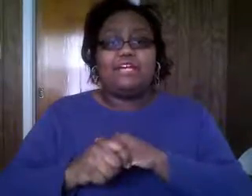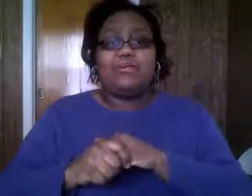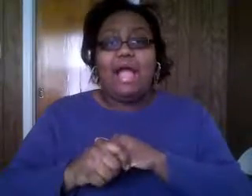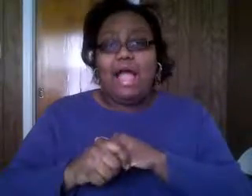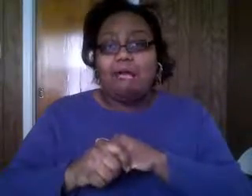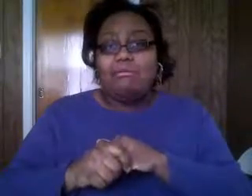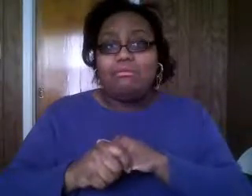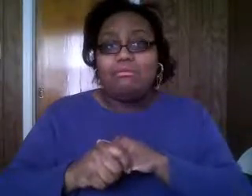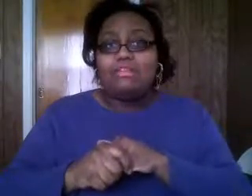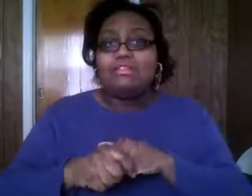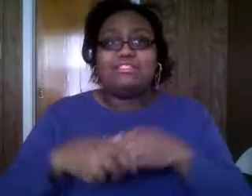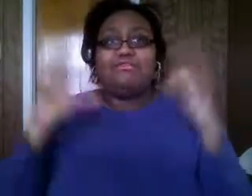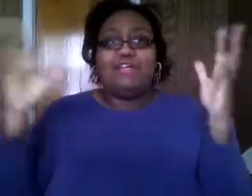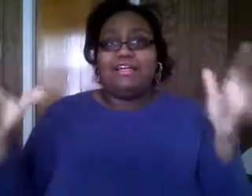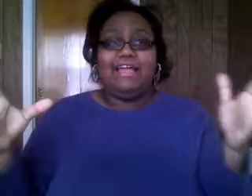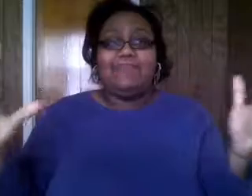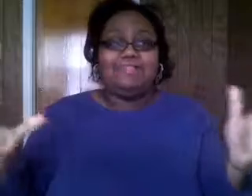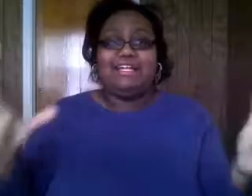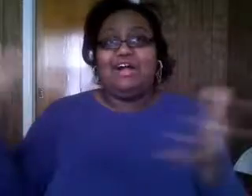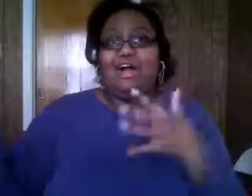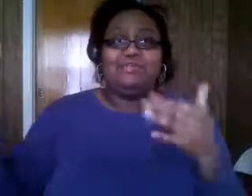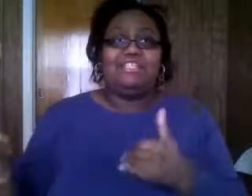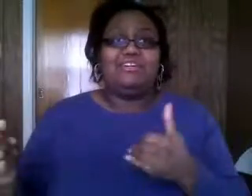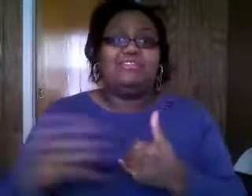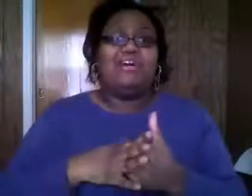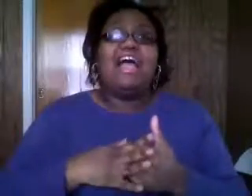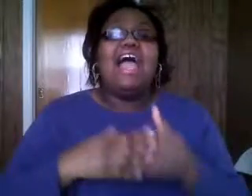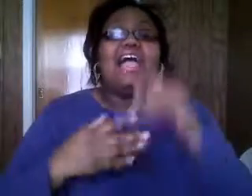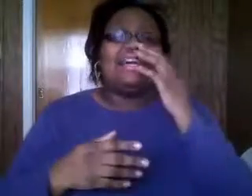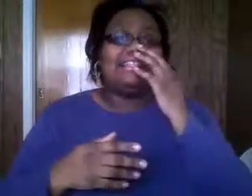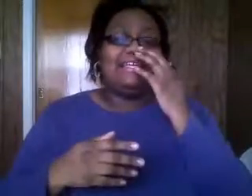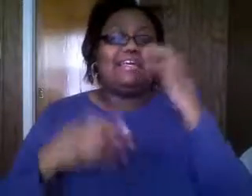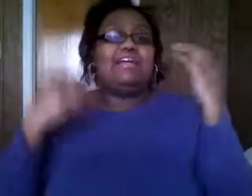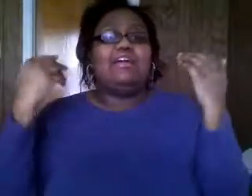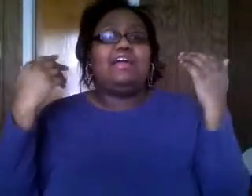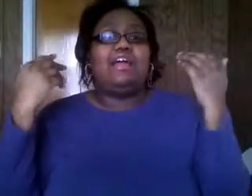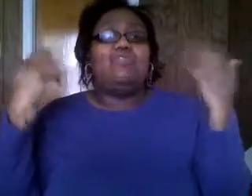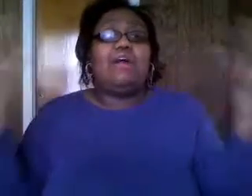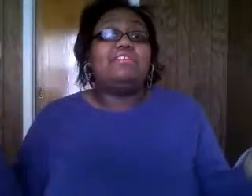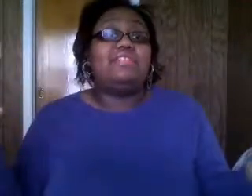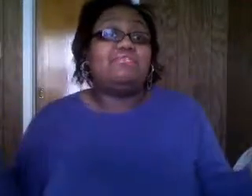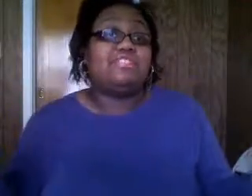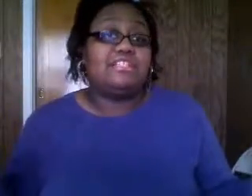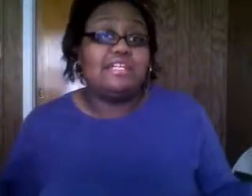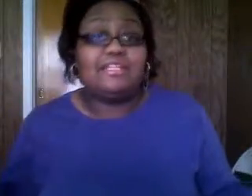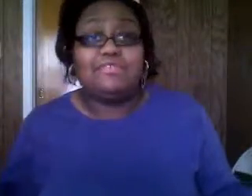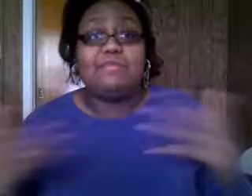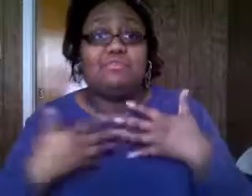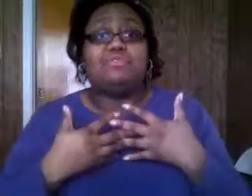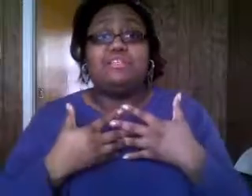was like wow it looked so like heavily like god was there you know and i think whoever did that was genius i like to find the person who